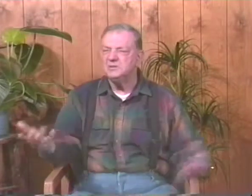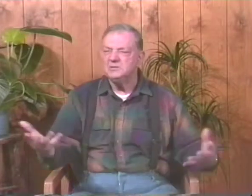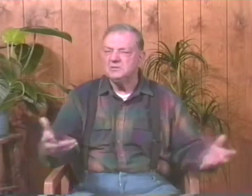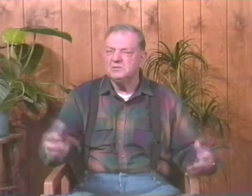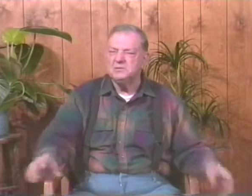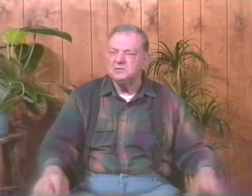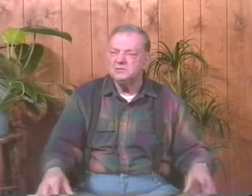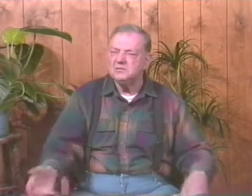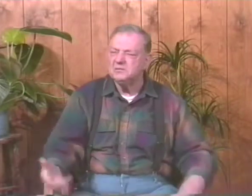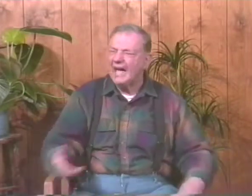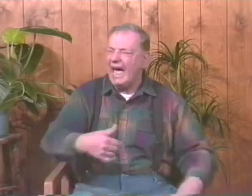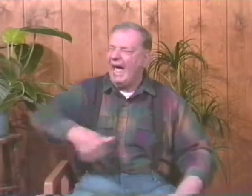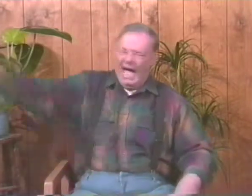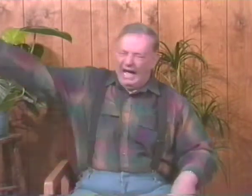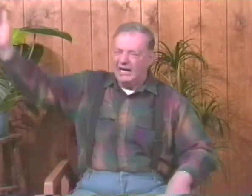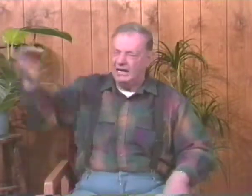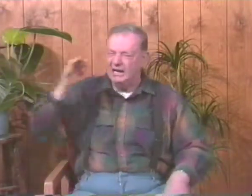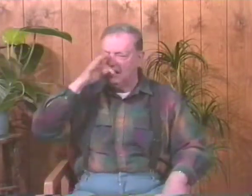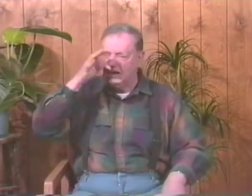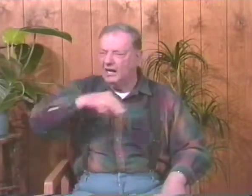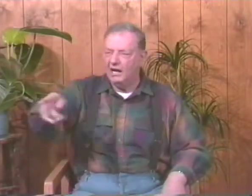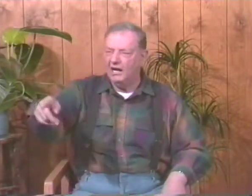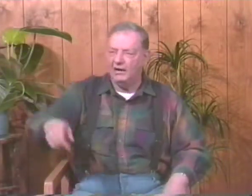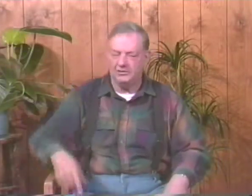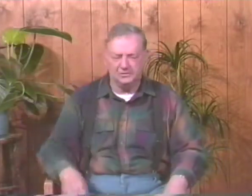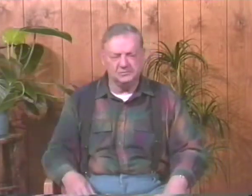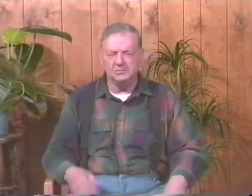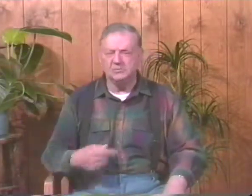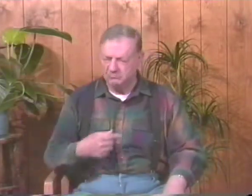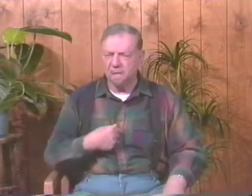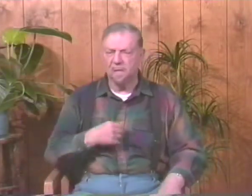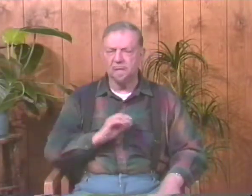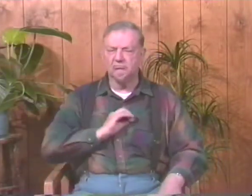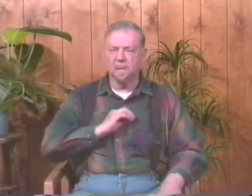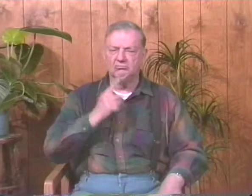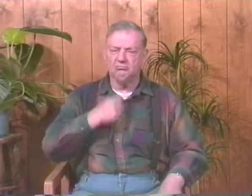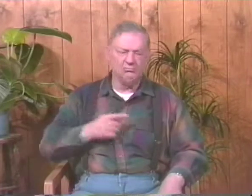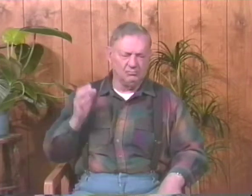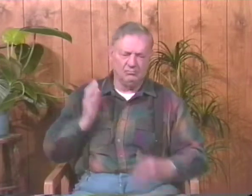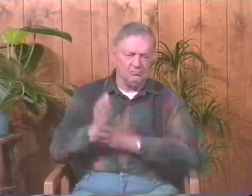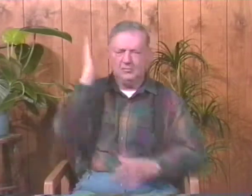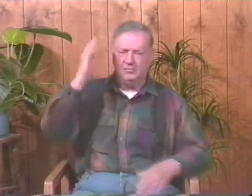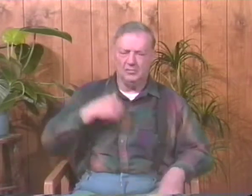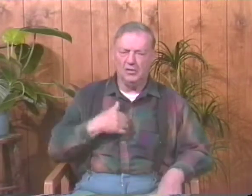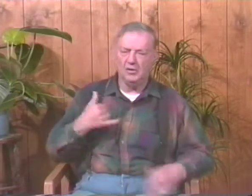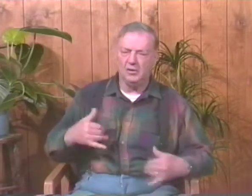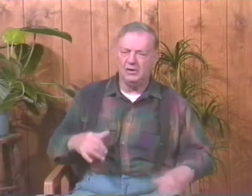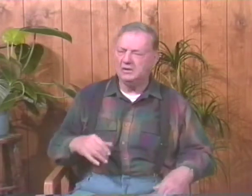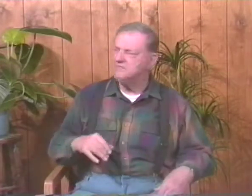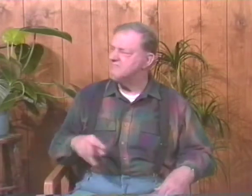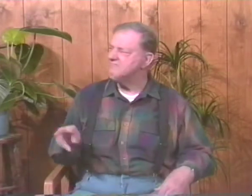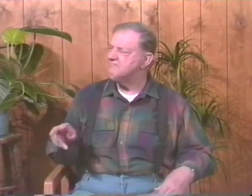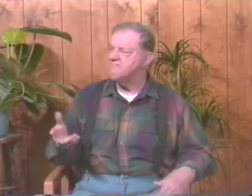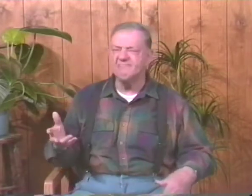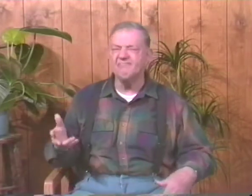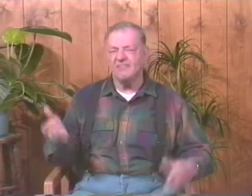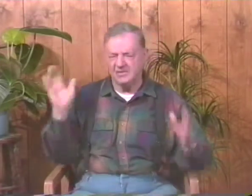where they were playing football. And I come down there and say, get out of here, you kid. You know, but I said, no, the coach told me I could play.